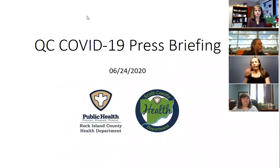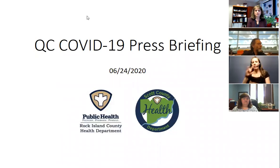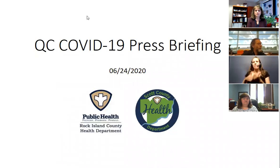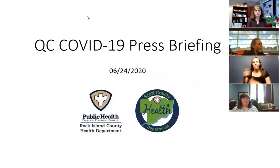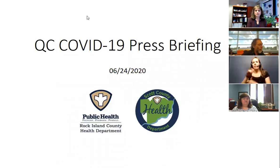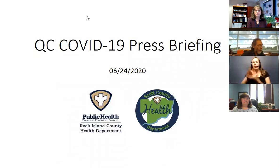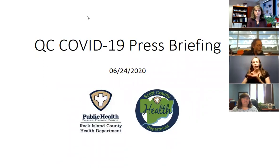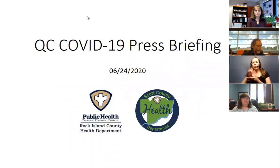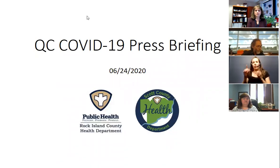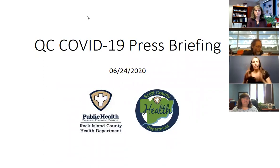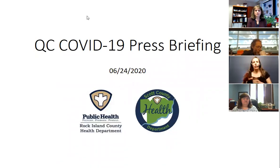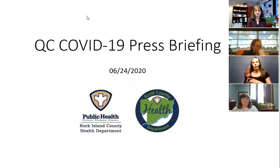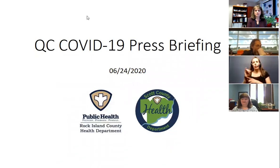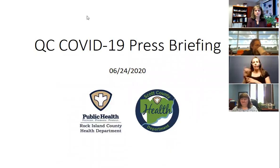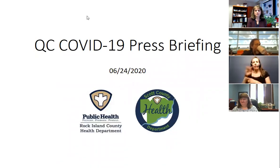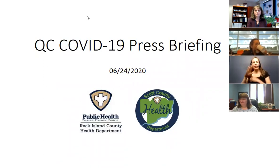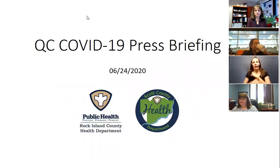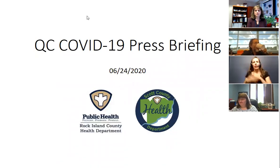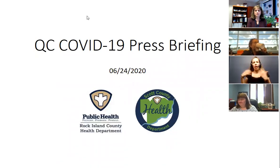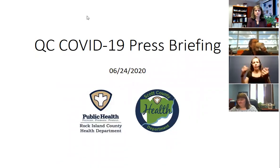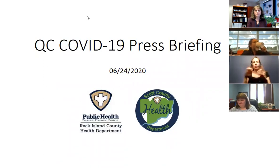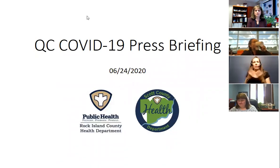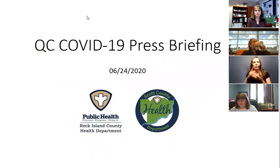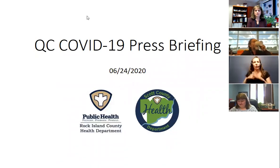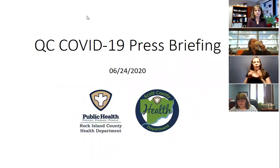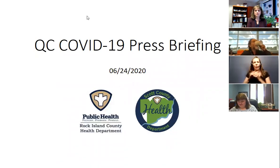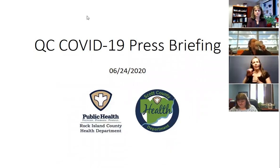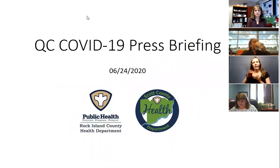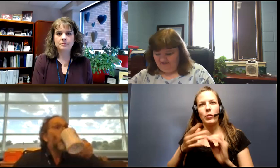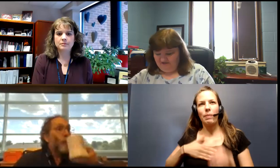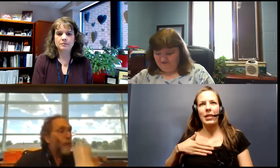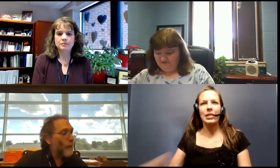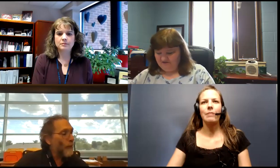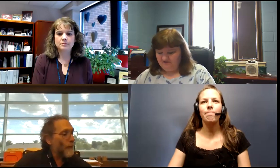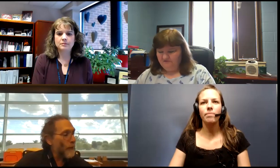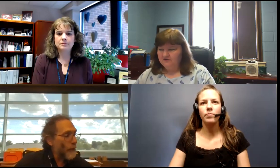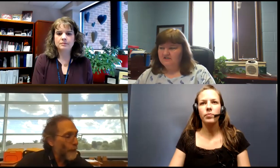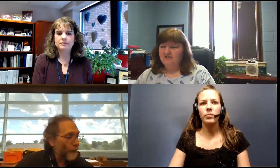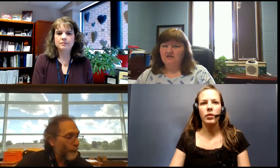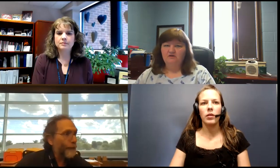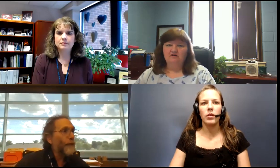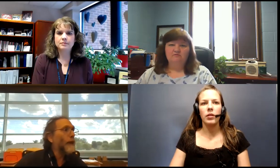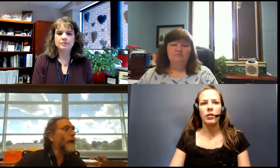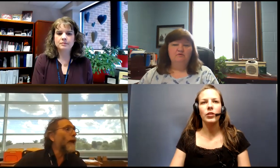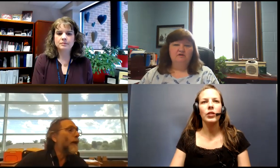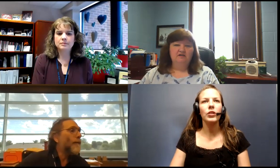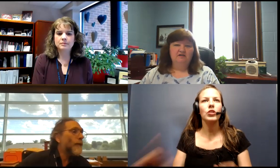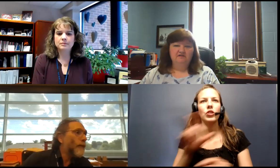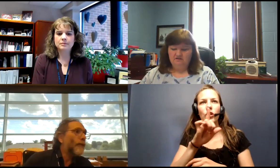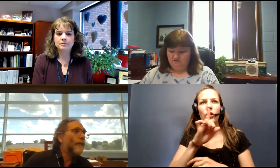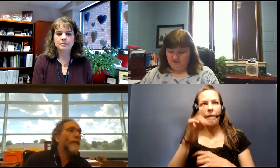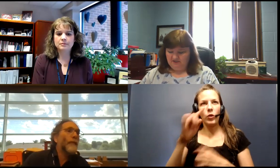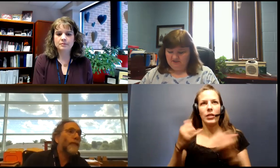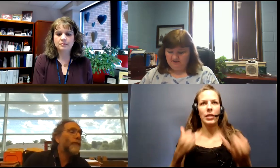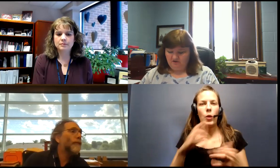Department. Nita, why don't you start us off with the numbers, please. Thank you. Sure. So for today, we are reporting